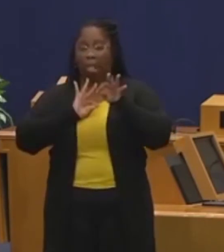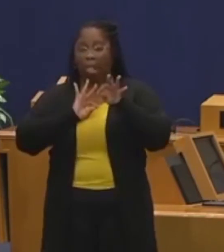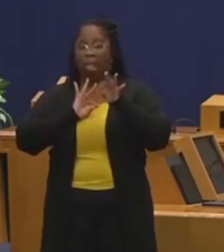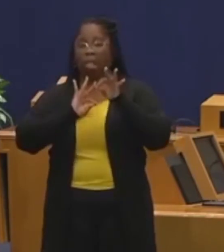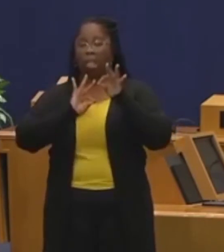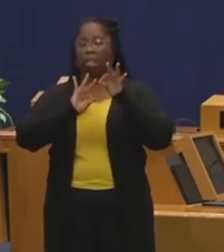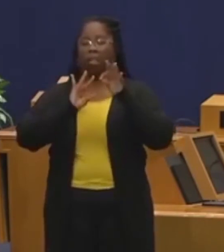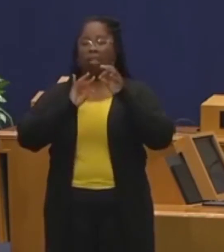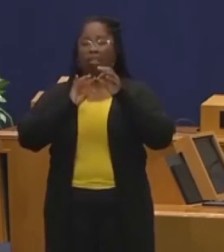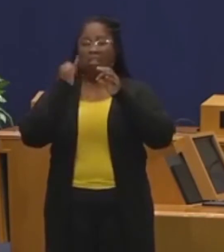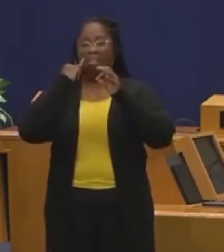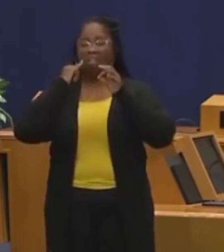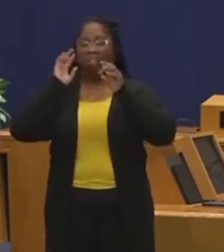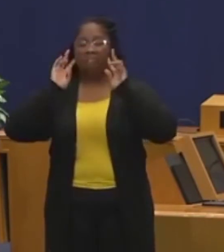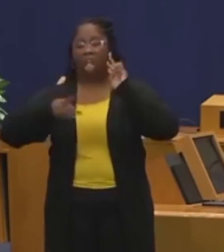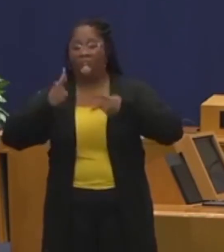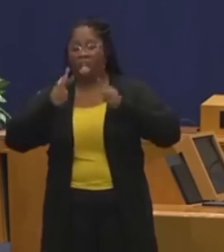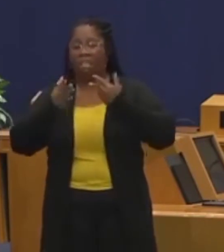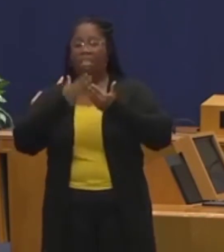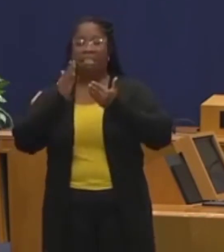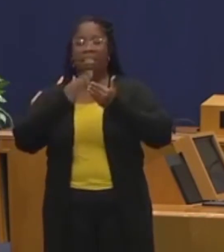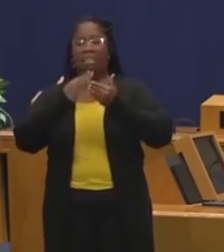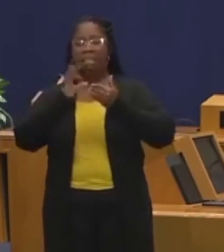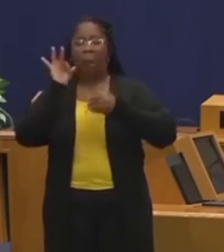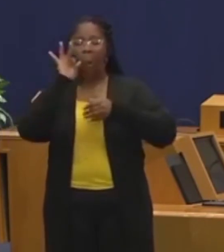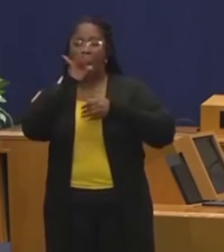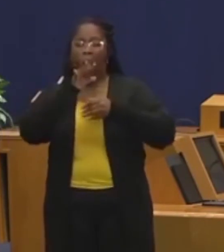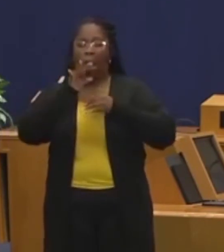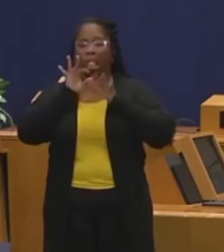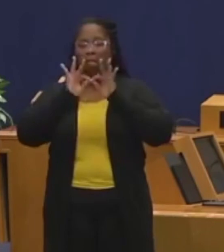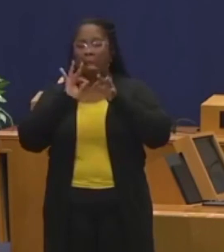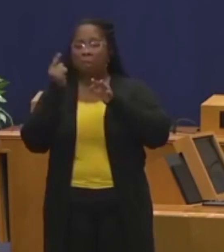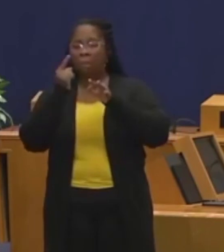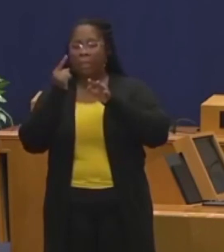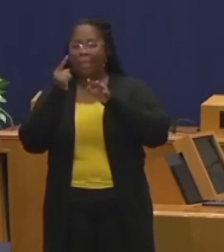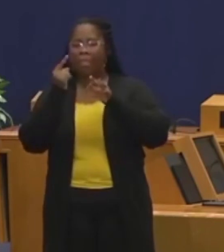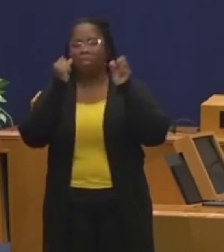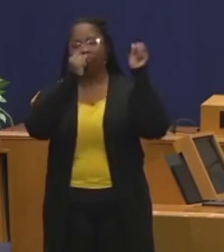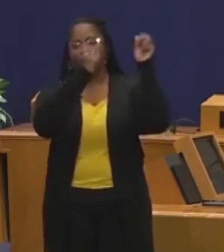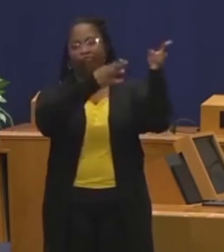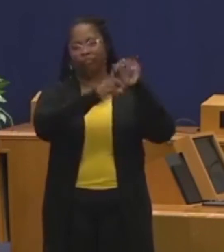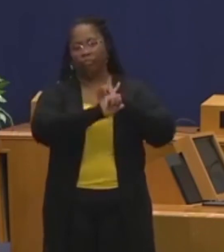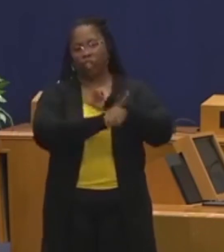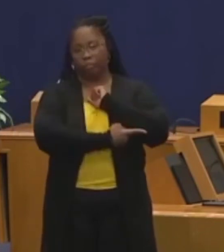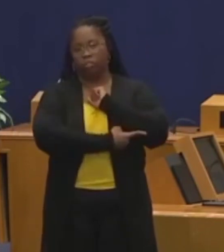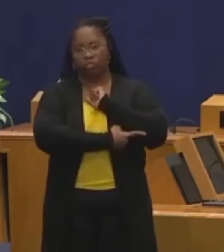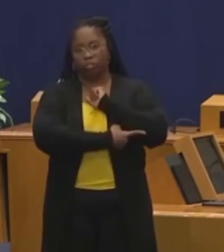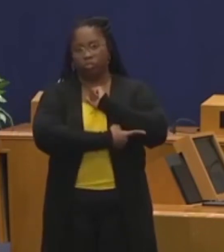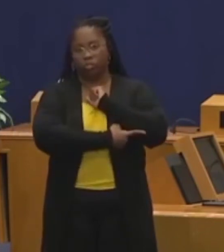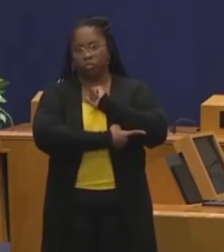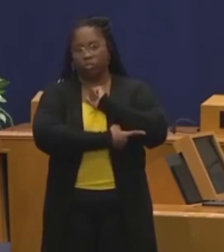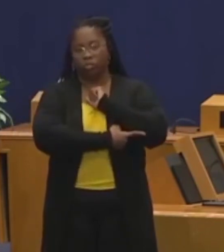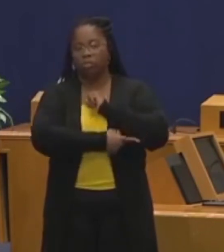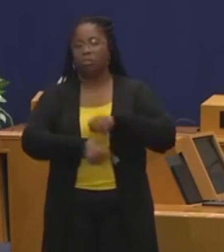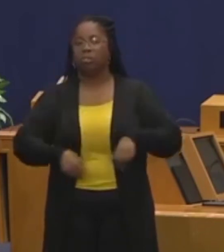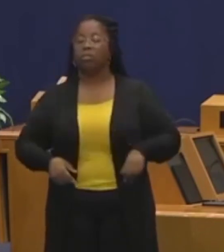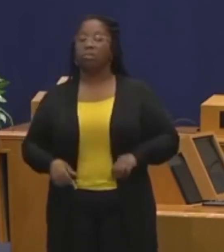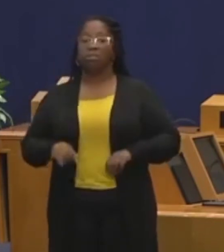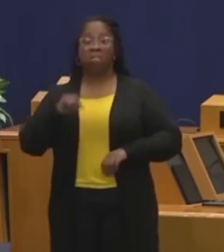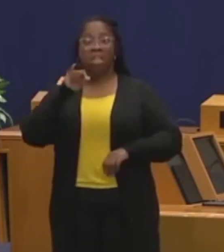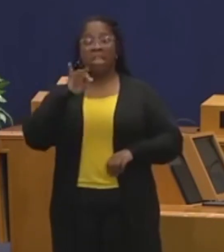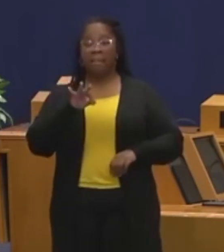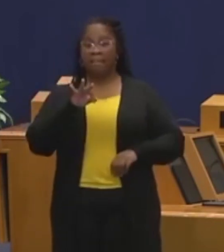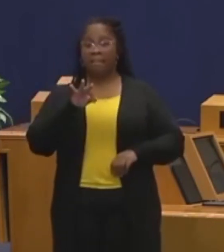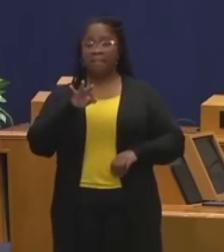that doesn't stay on your face, and that has holes or tears in the fabric. Anyone who cannot remove a face,